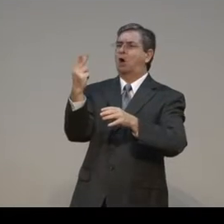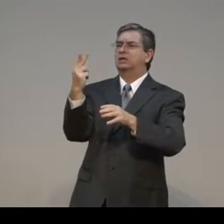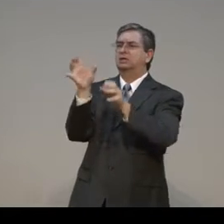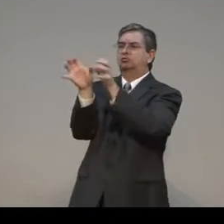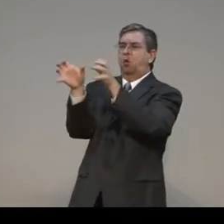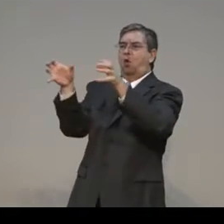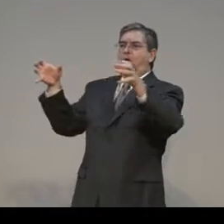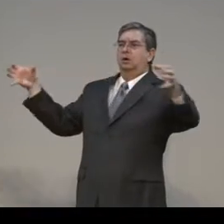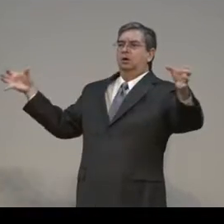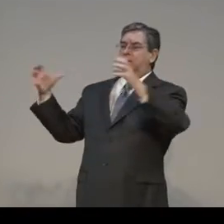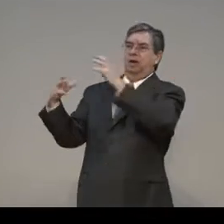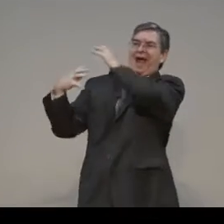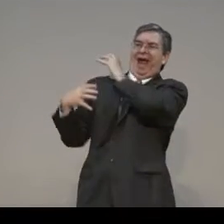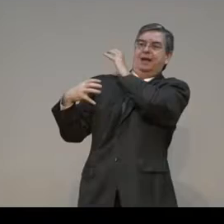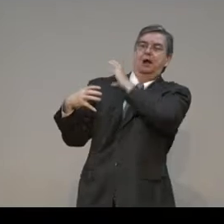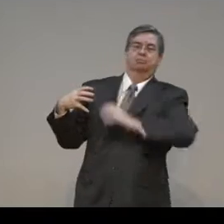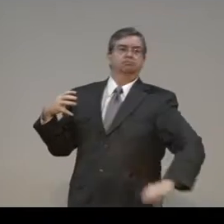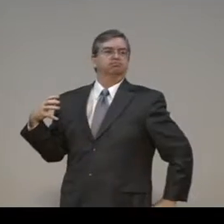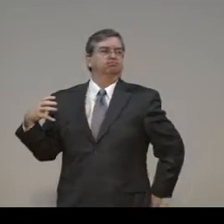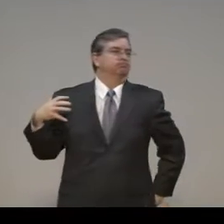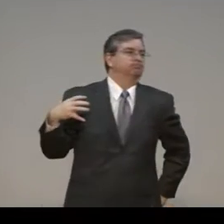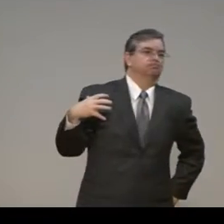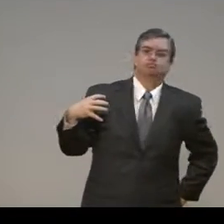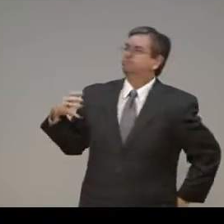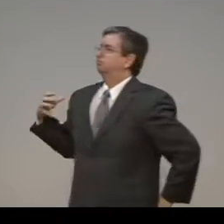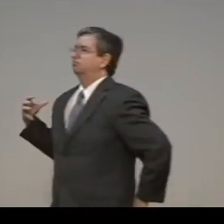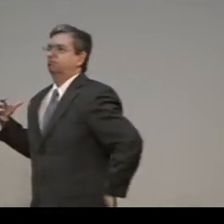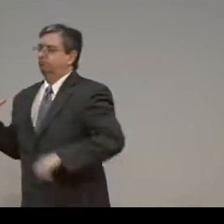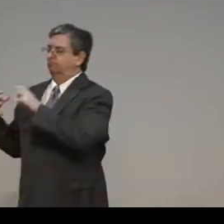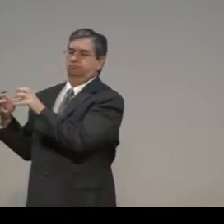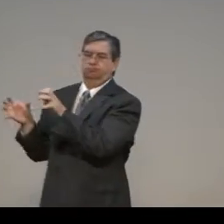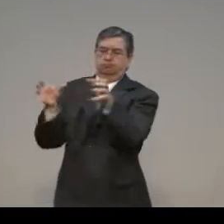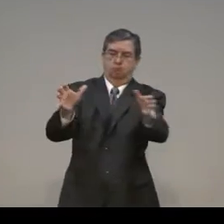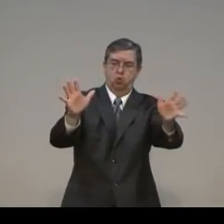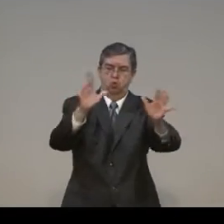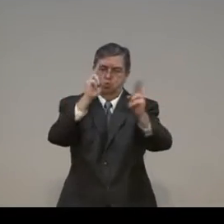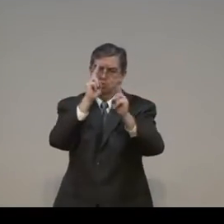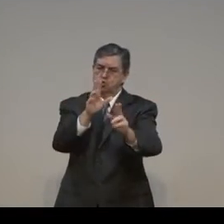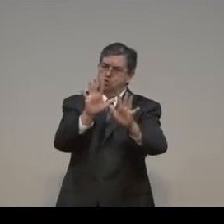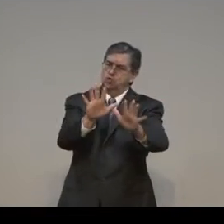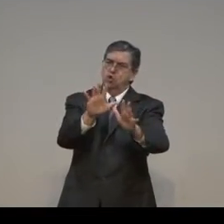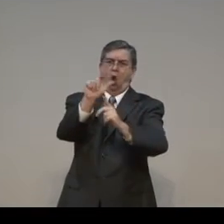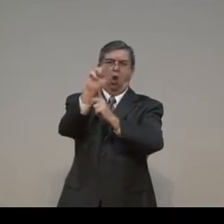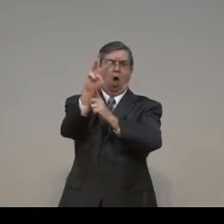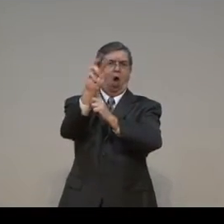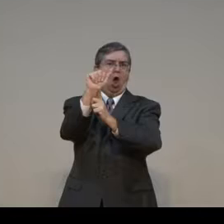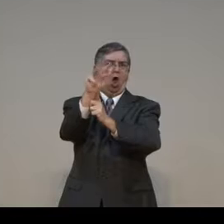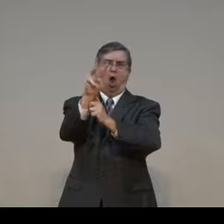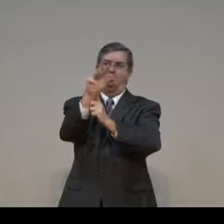They used the scroll. And they put it on their shoulder and they carried it around. And they set it on the